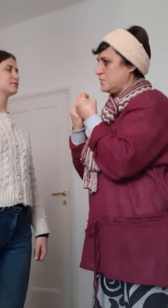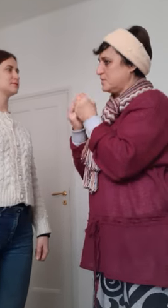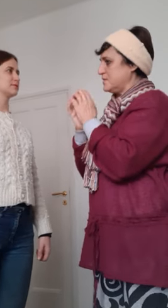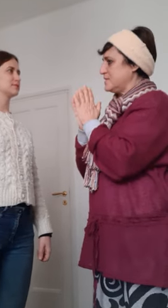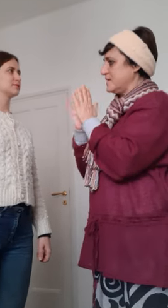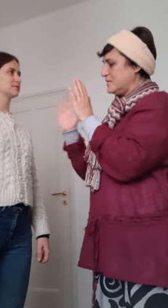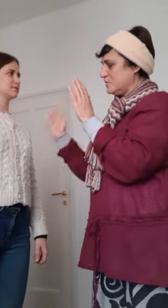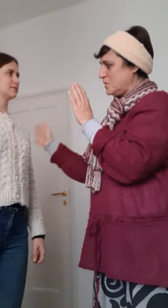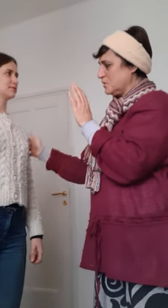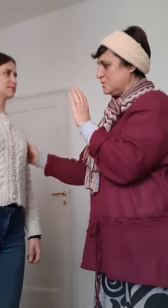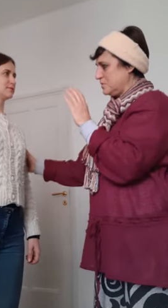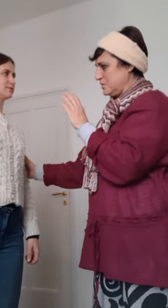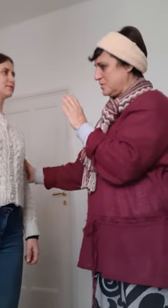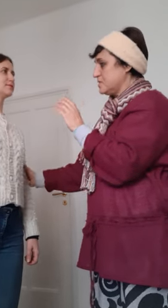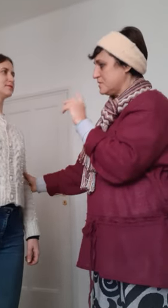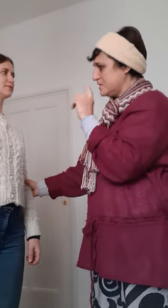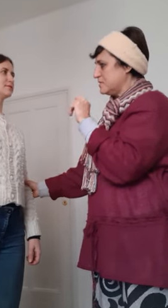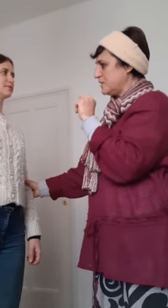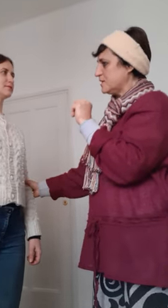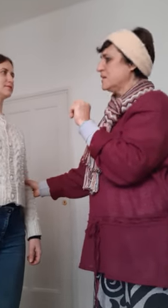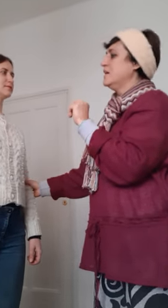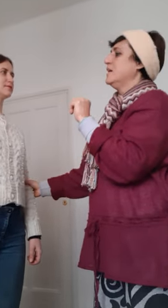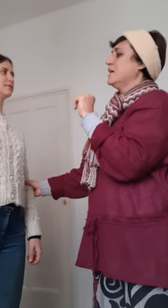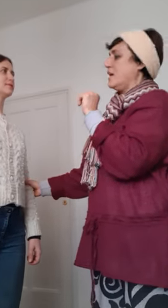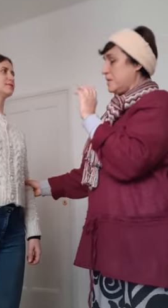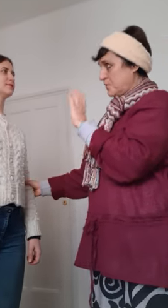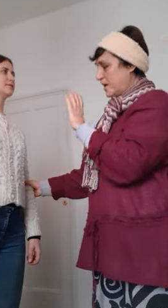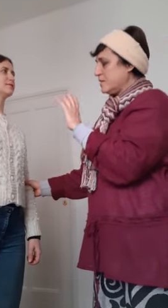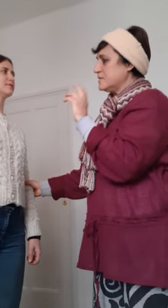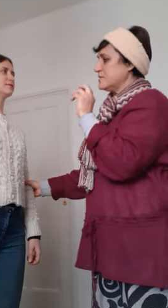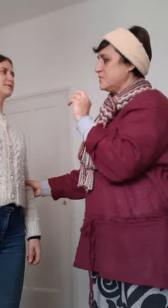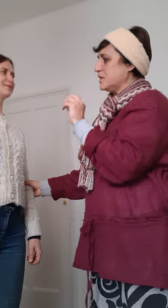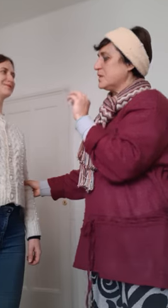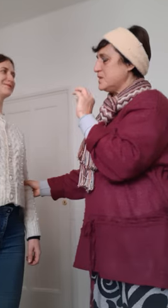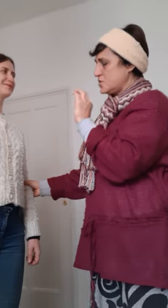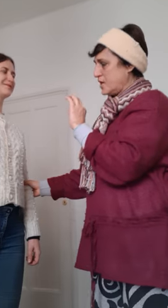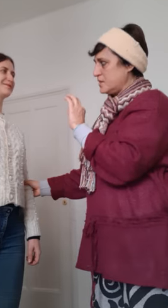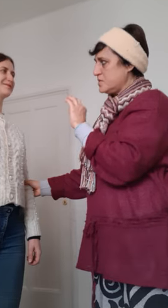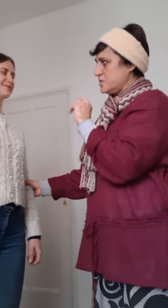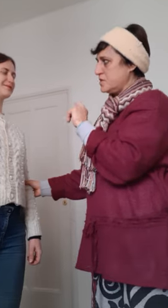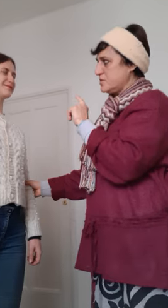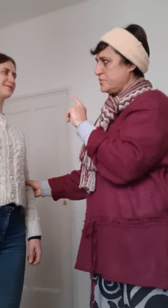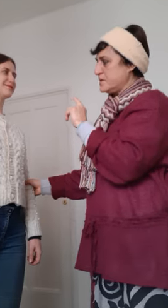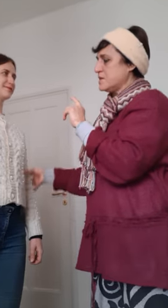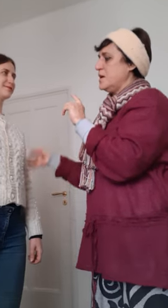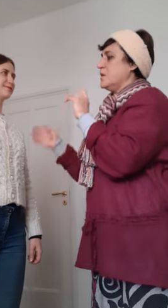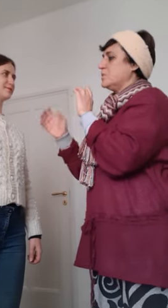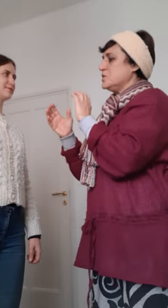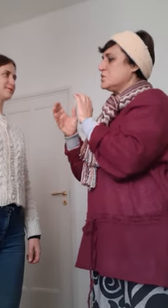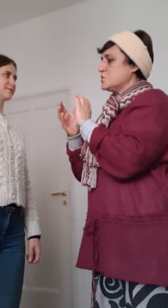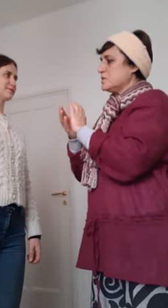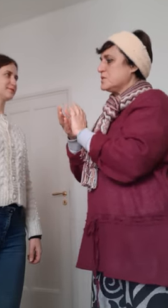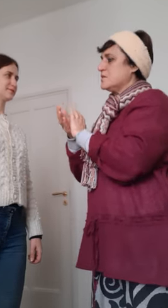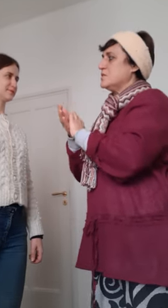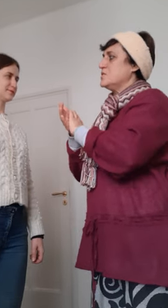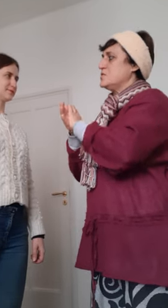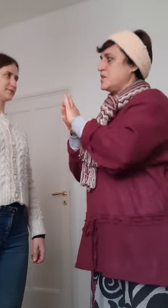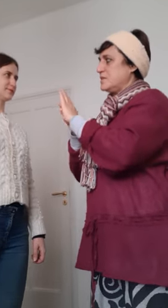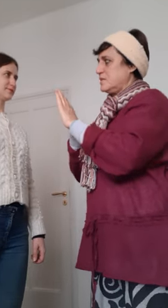there is nothing wrong with your voice there is in fact a break there is in fact a change a change of mass we need to do it gently